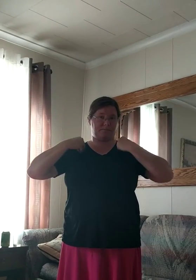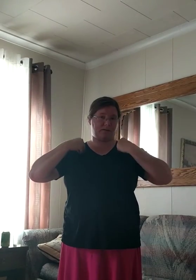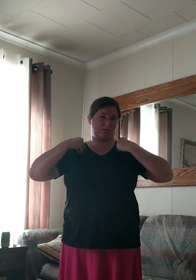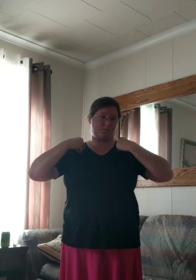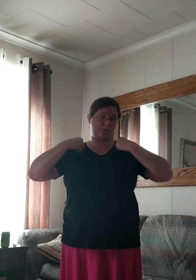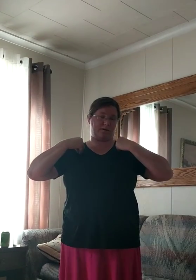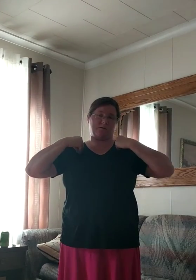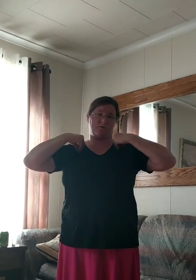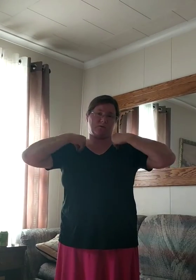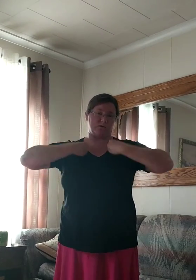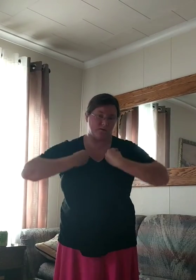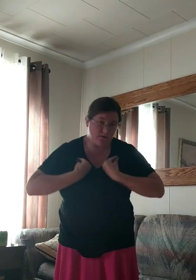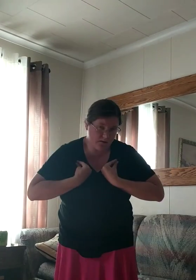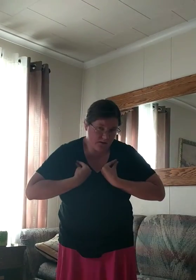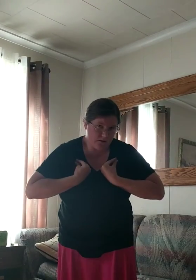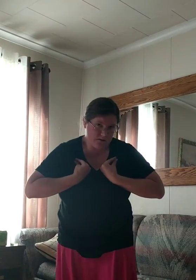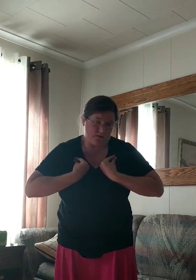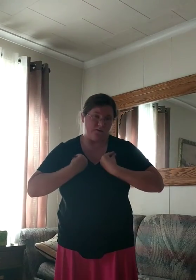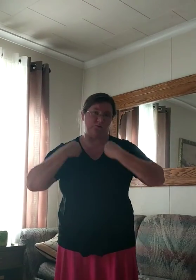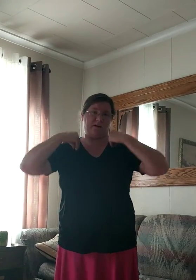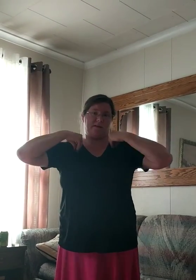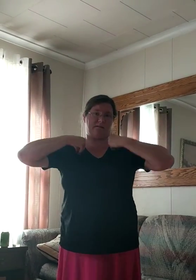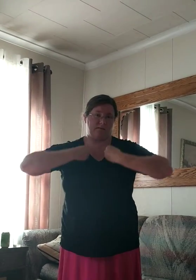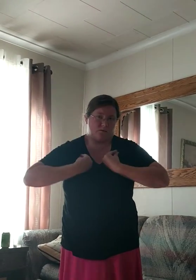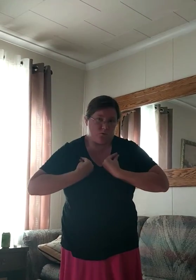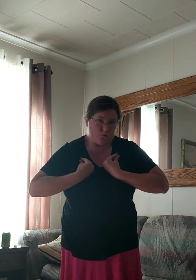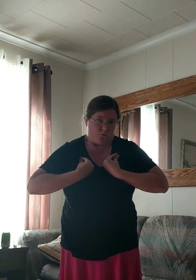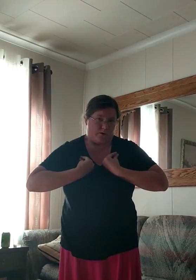put it on our shoulders. This is weight. Weight.